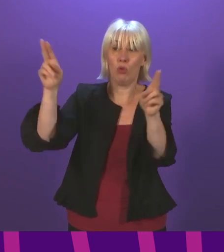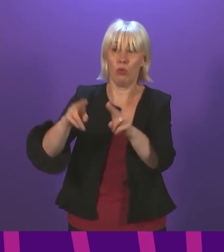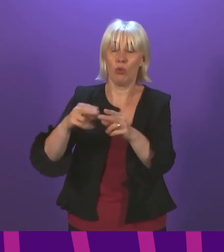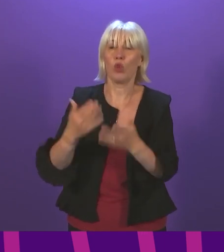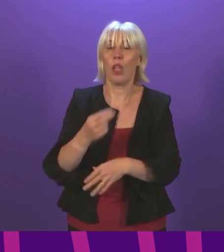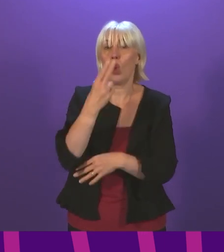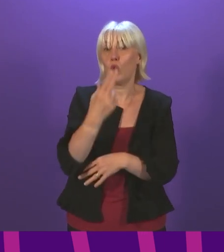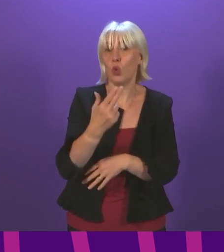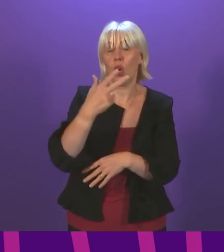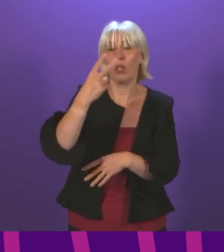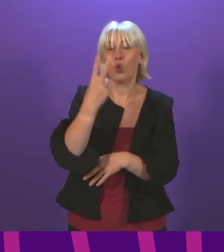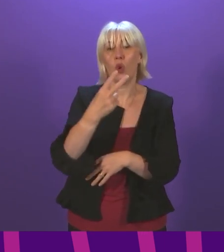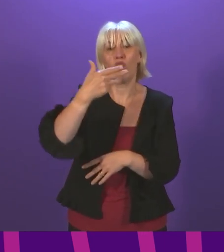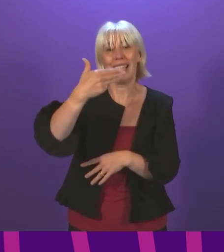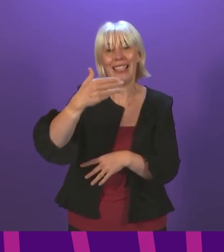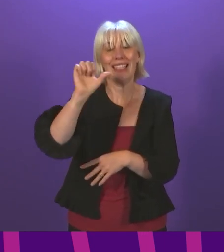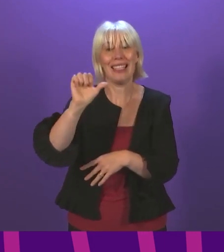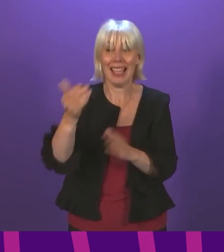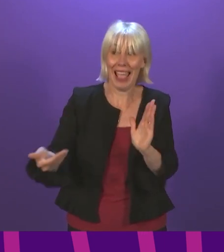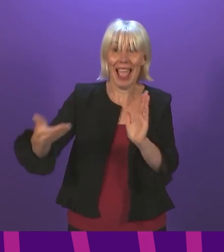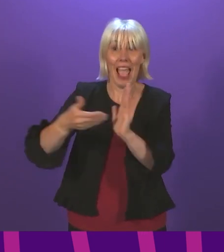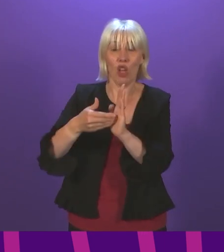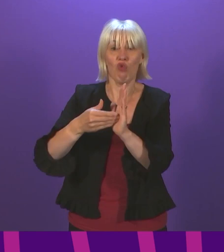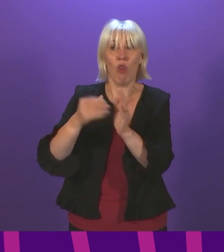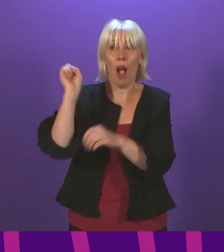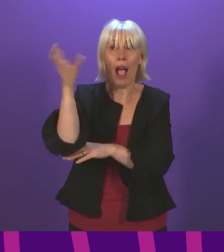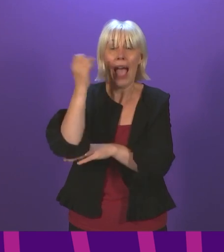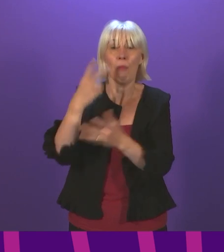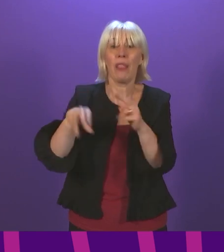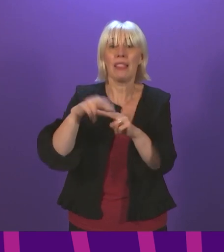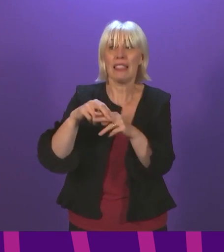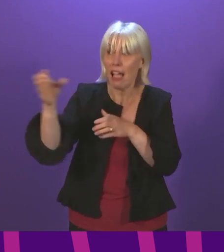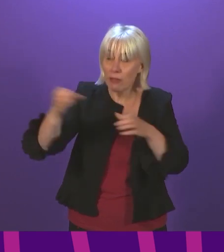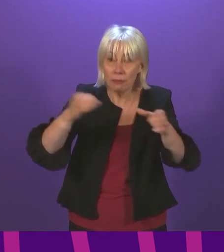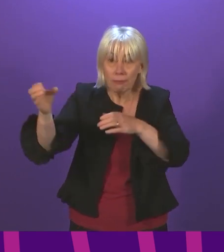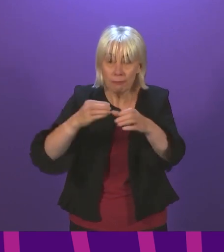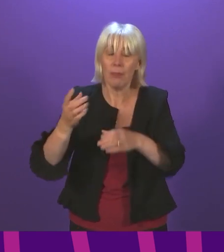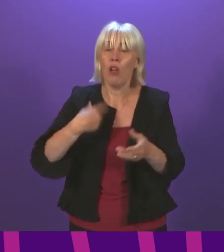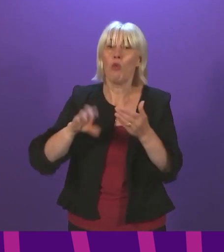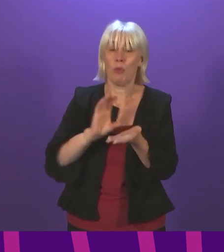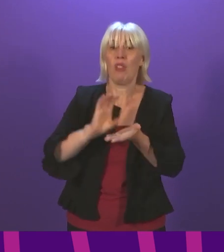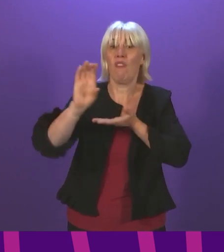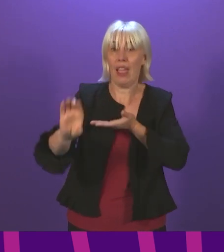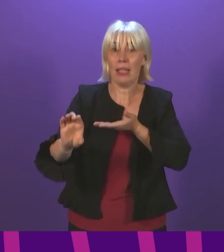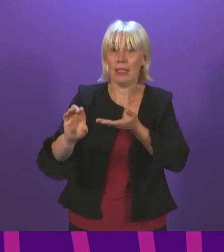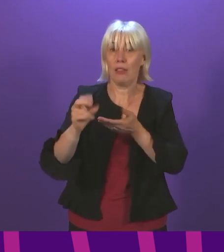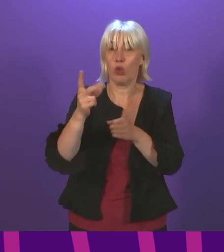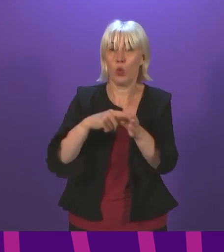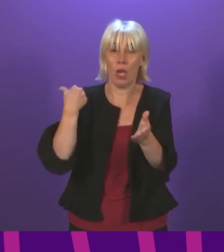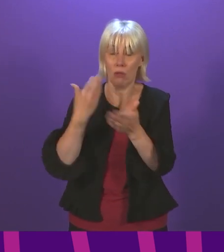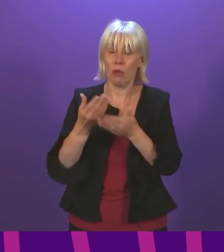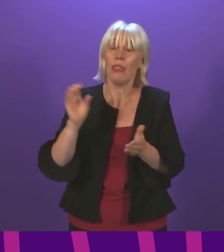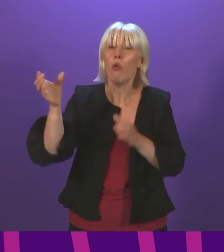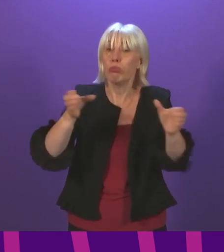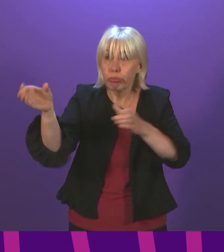296 additional ambulance staff are being recruited as a result of investment that we have made available over the past two years.